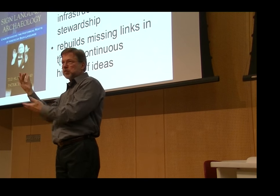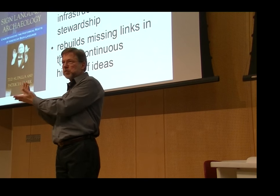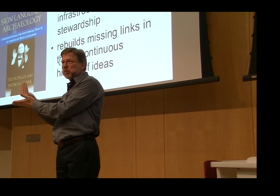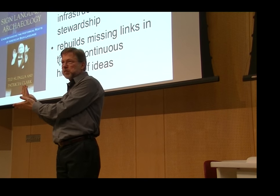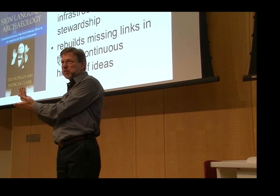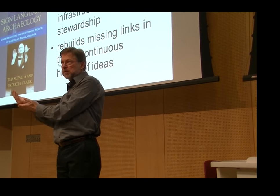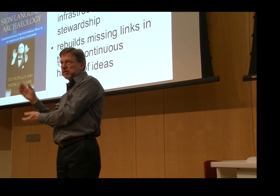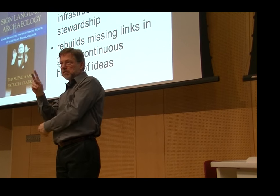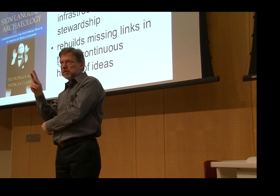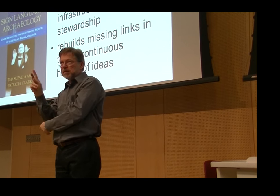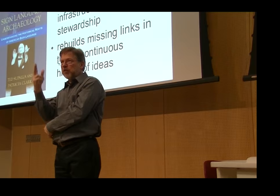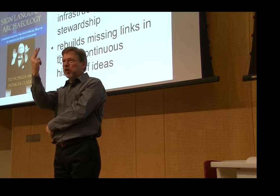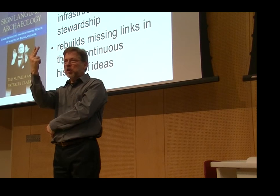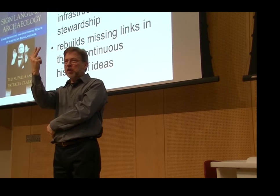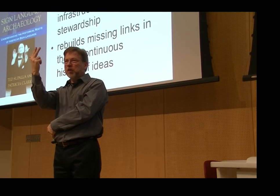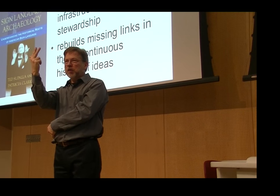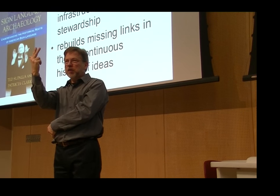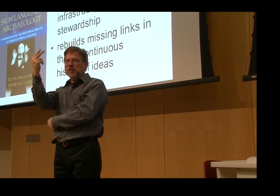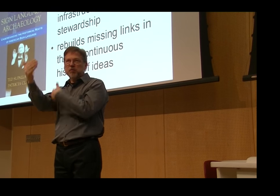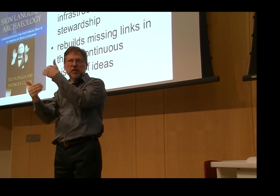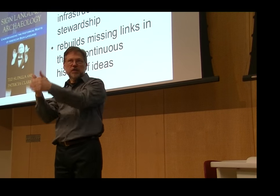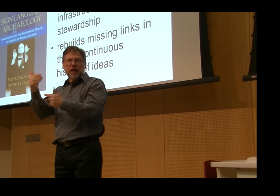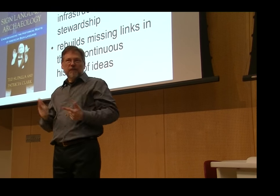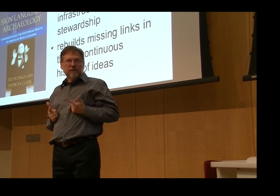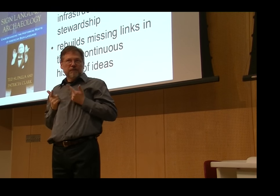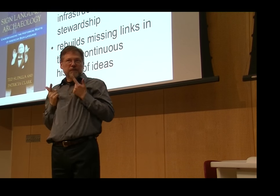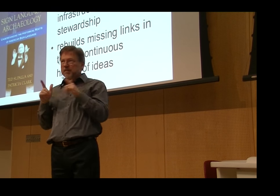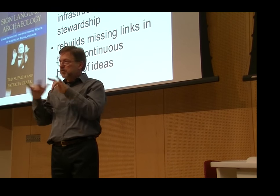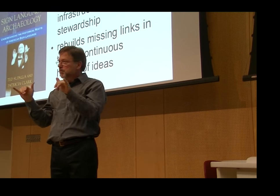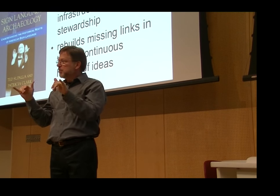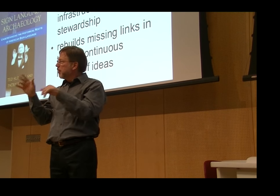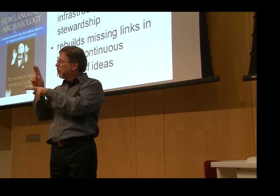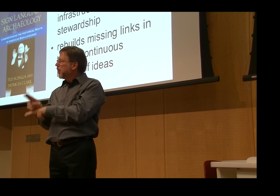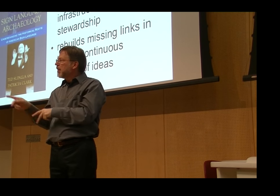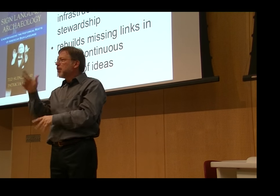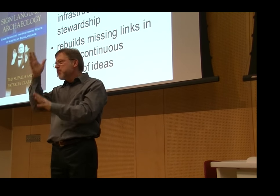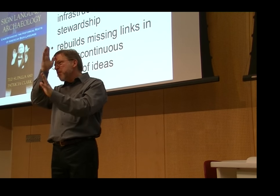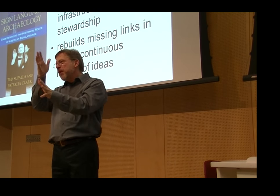We had representations. I mean, the people that were representing the fourth generation were also